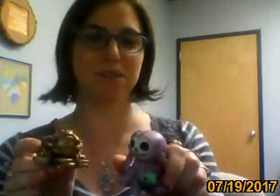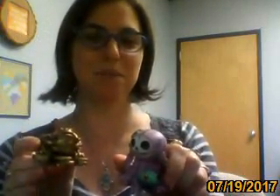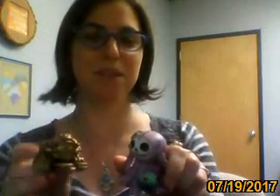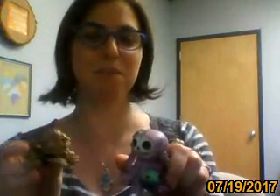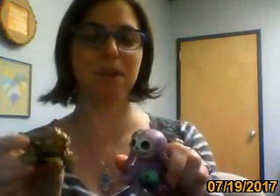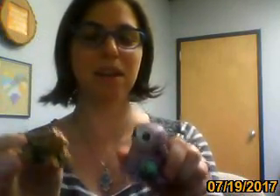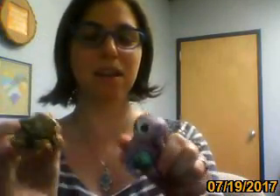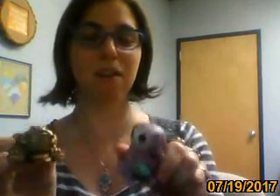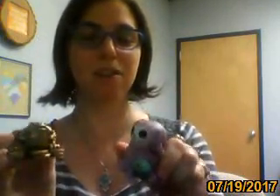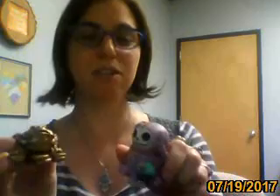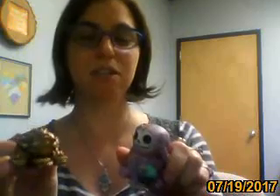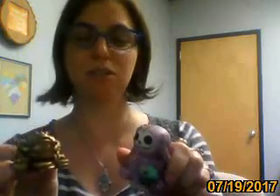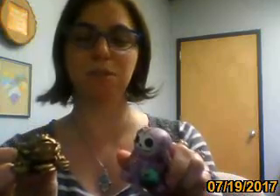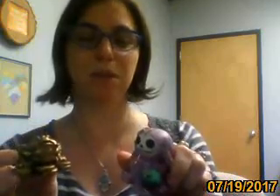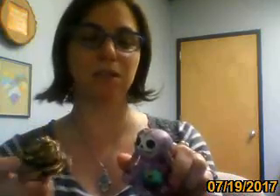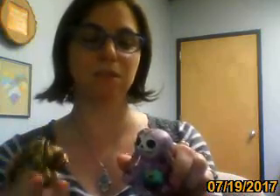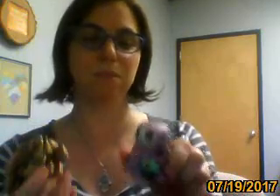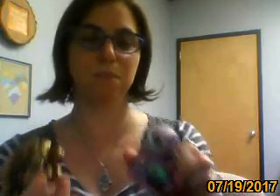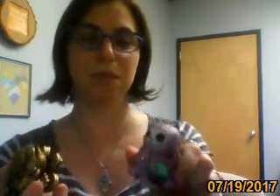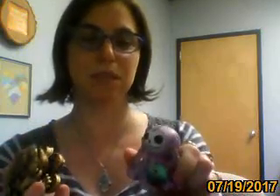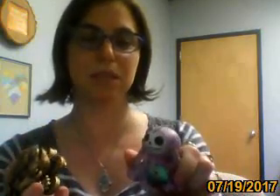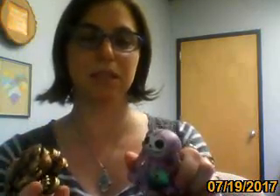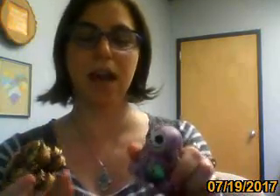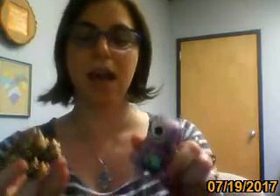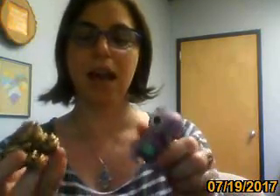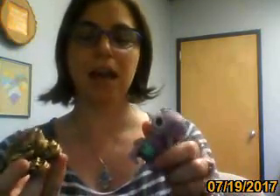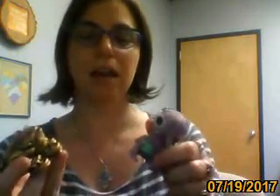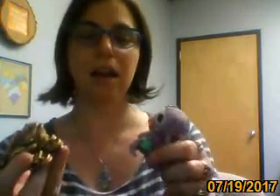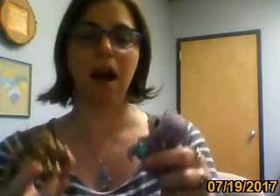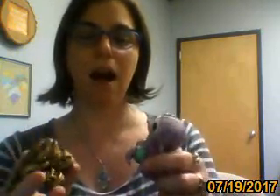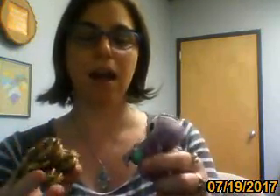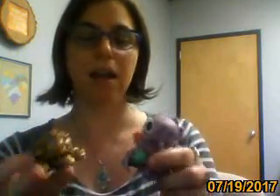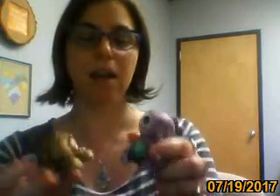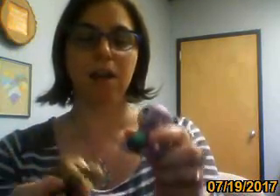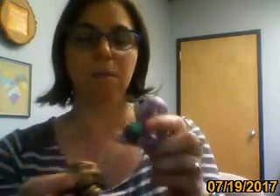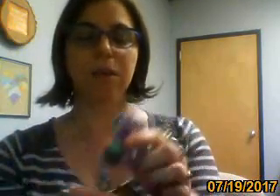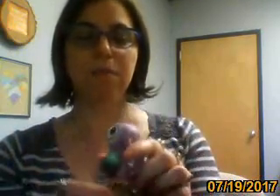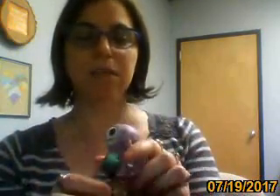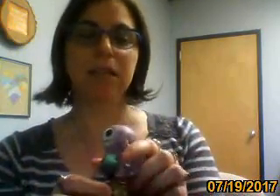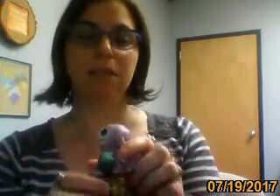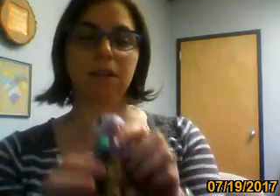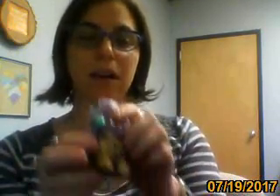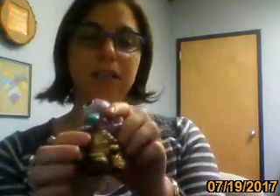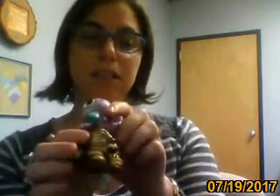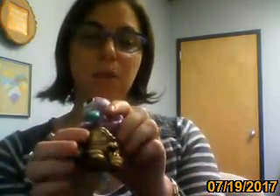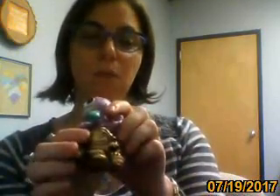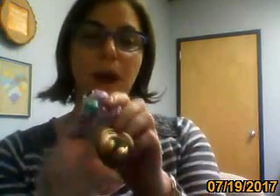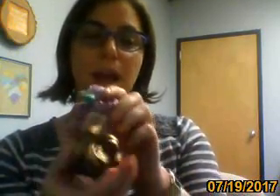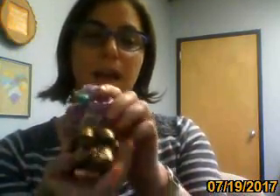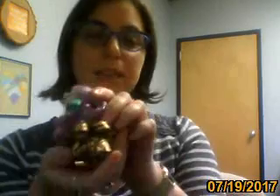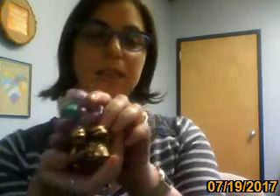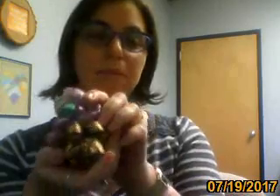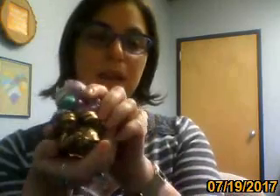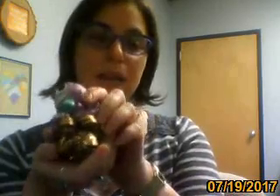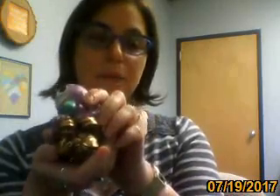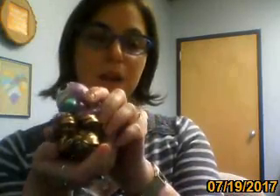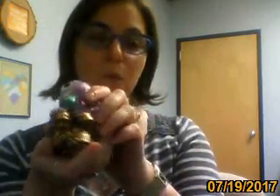them into a piece, but like if I took these two pieces and I put them together in some way, in some dynamic